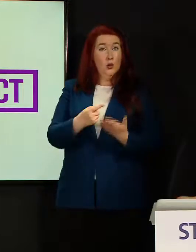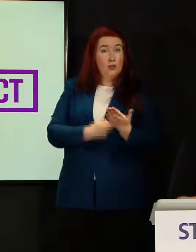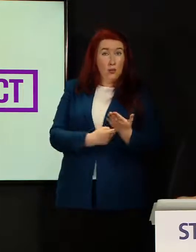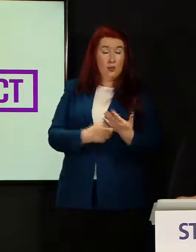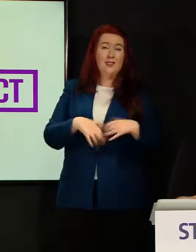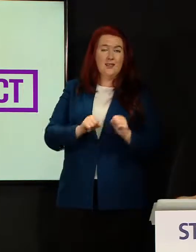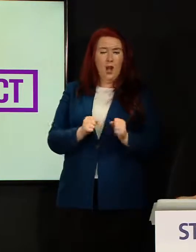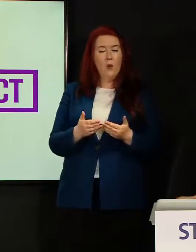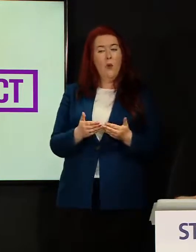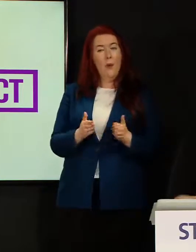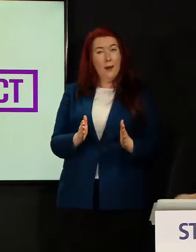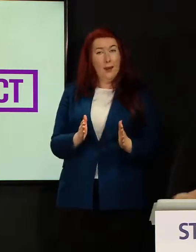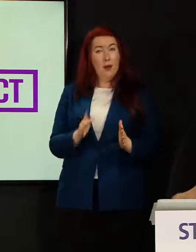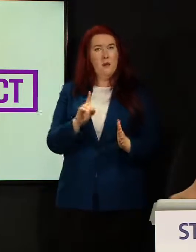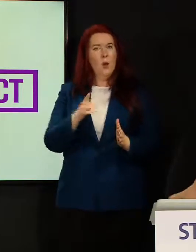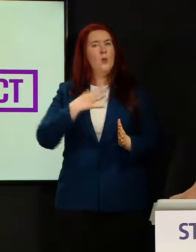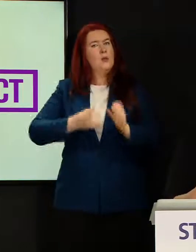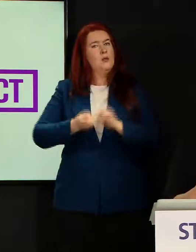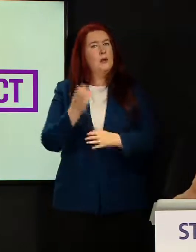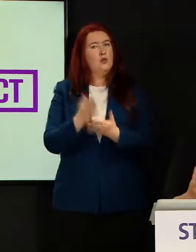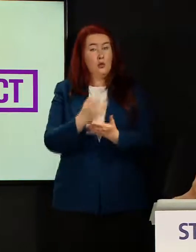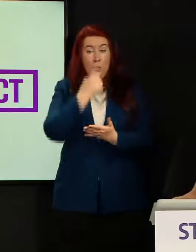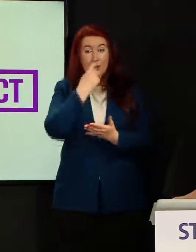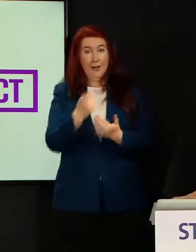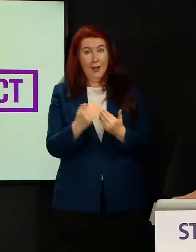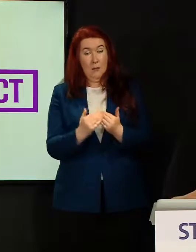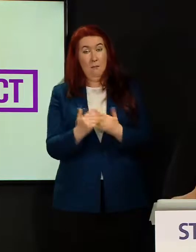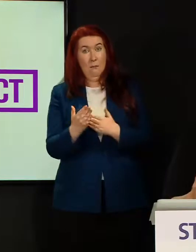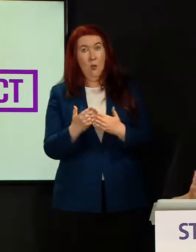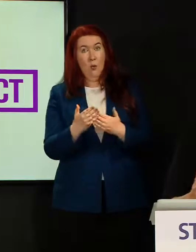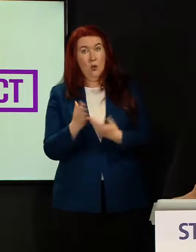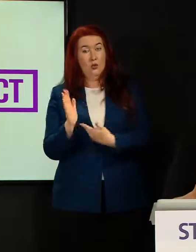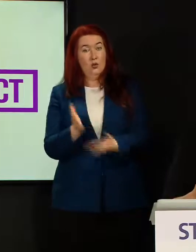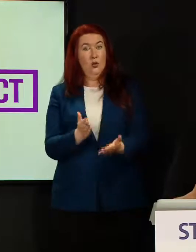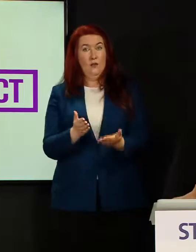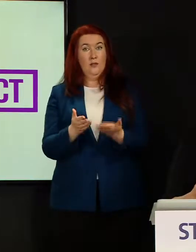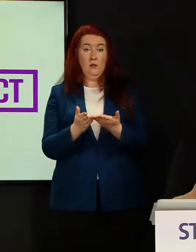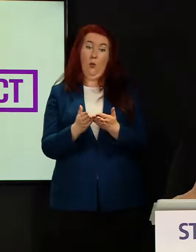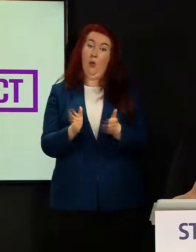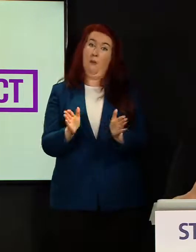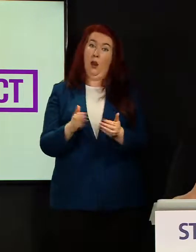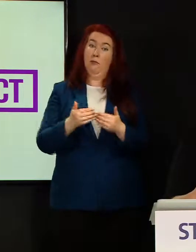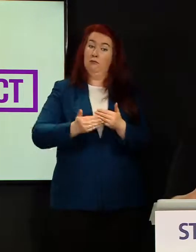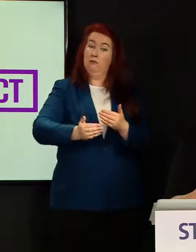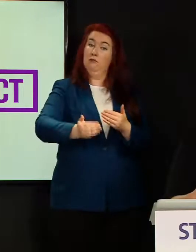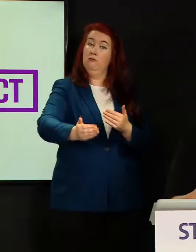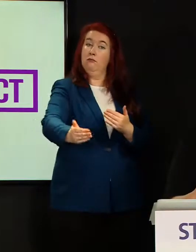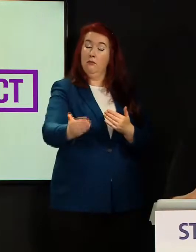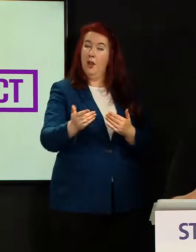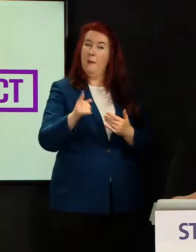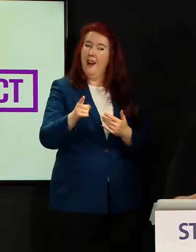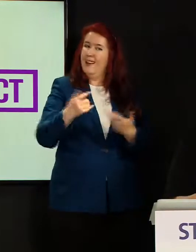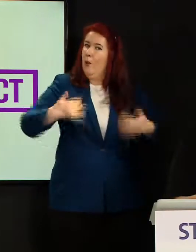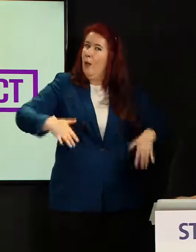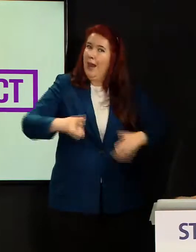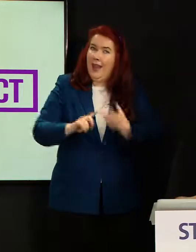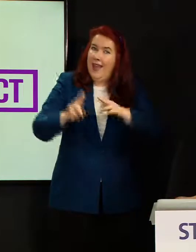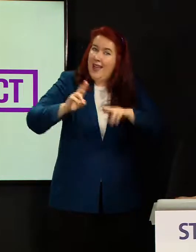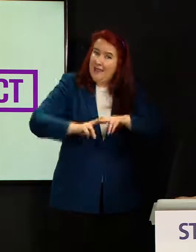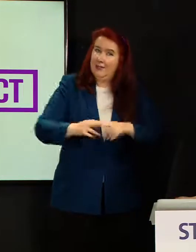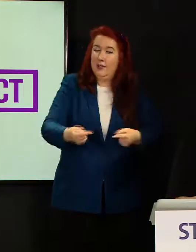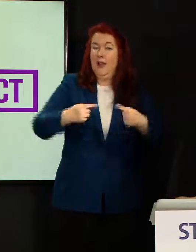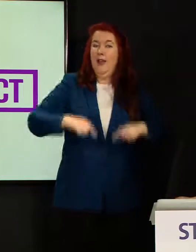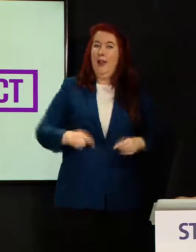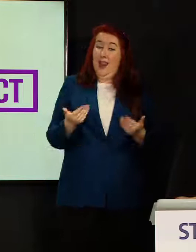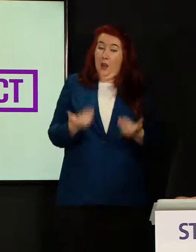We are keen to make sure that we can begin to offer services more widely, but we can only do that if everyone